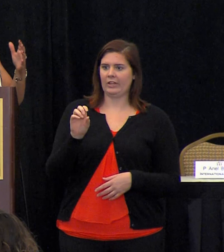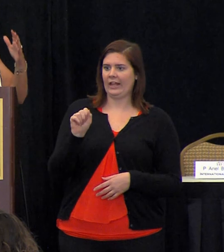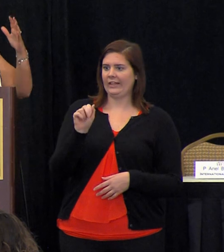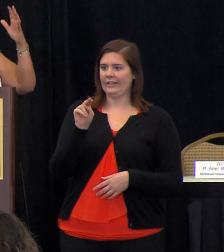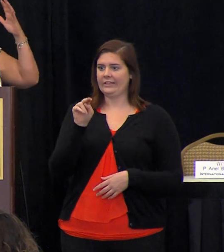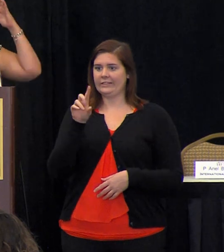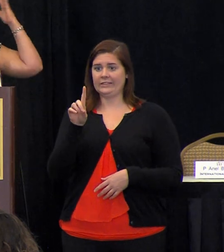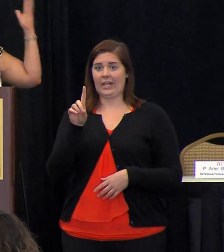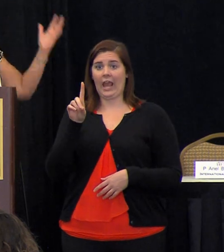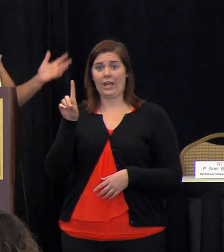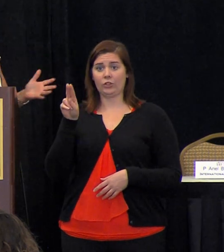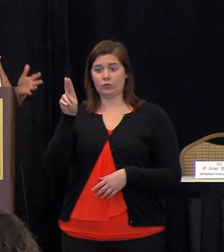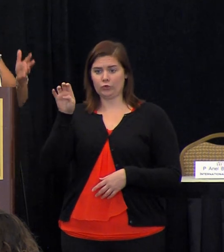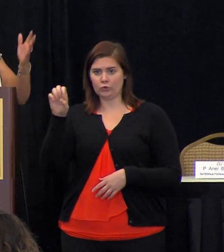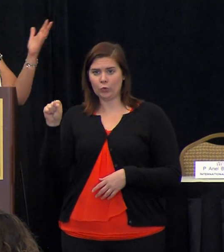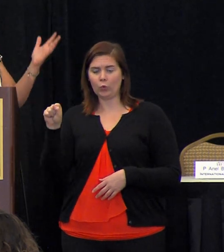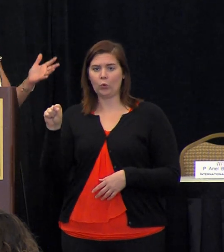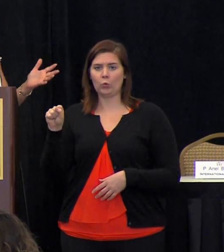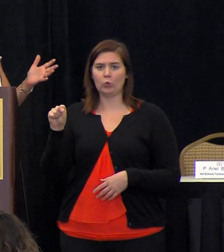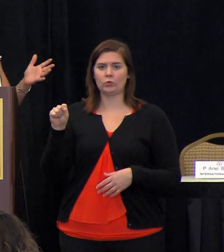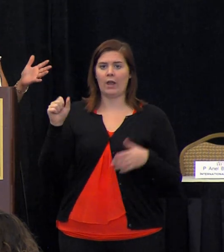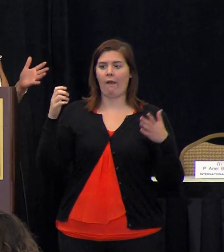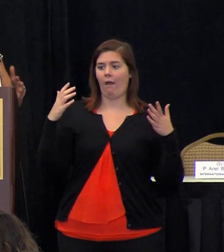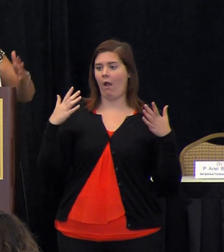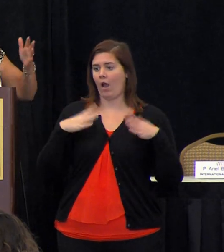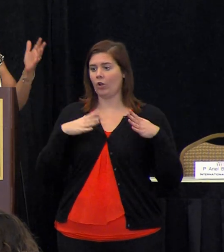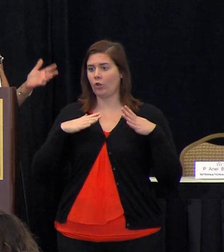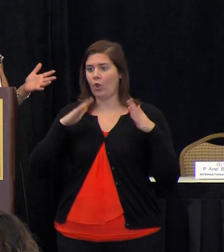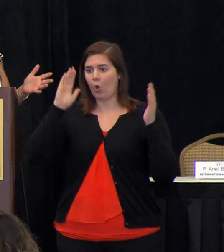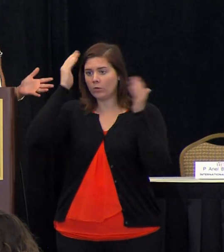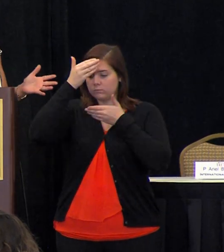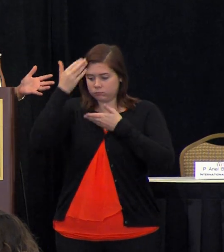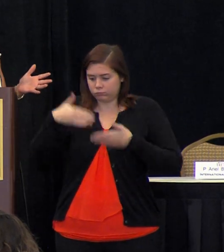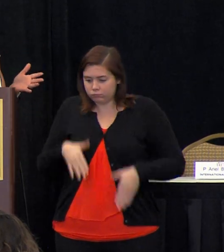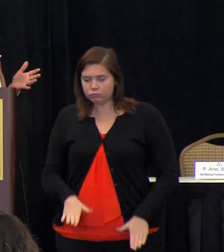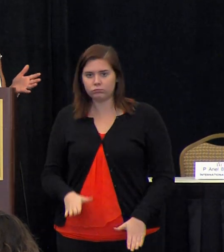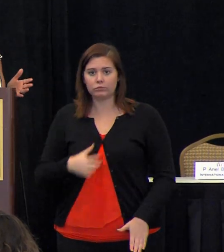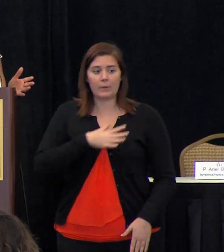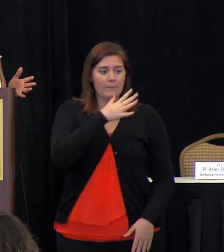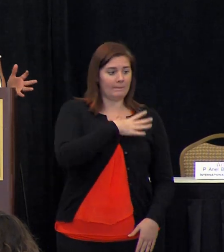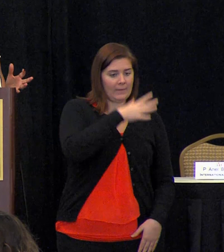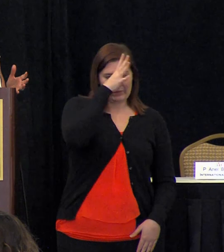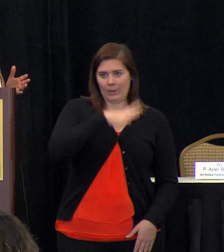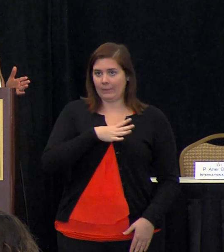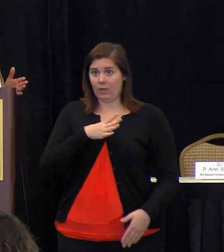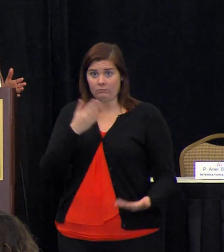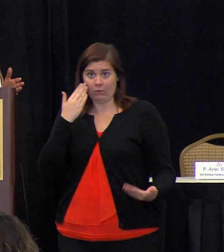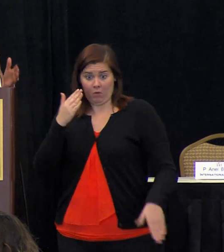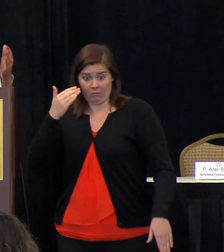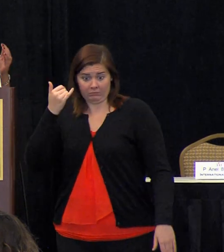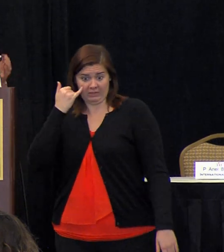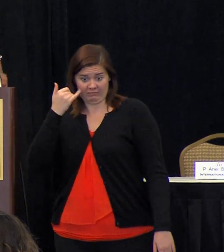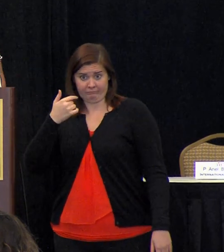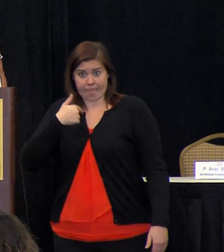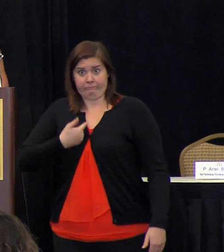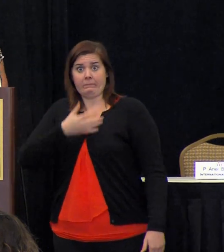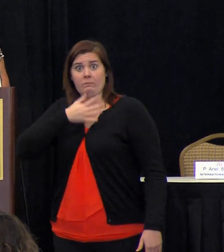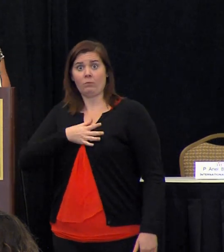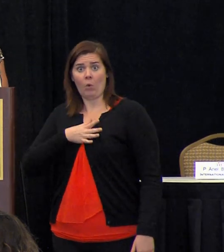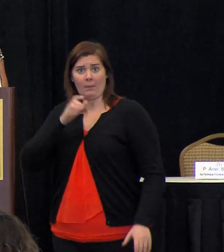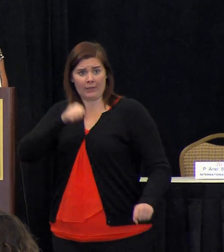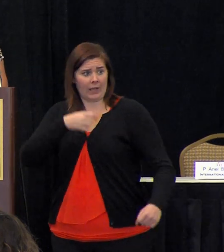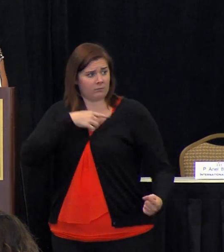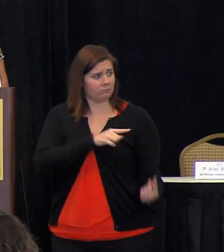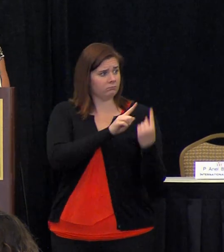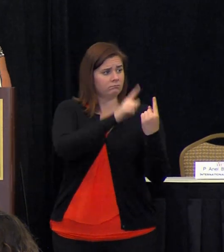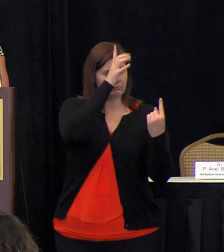and people covered in clothes both men and women and i don't know if i can even talk to the men as a woman so i'm going